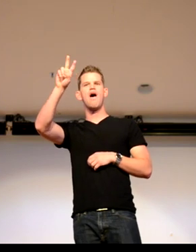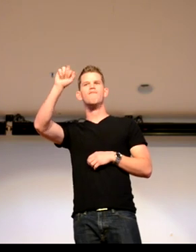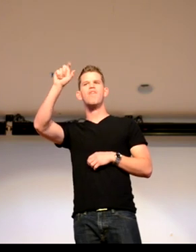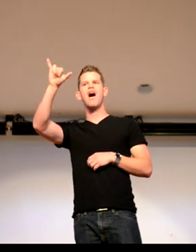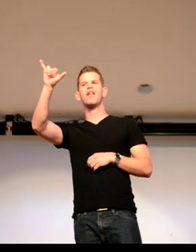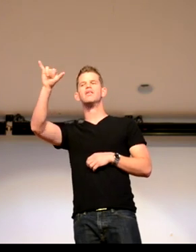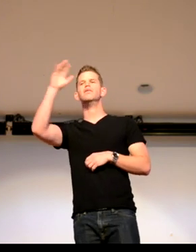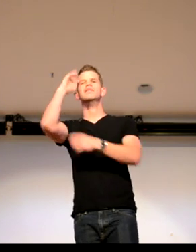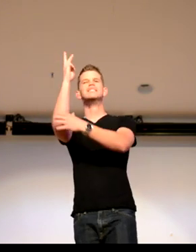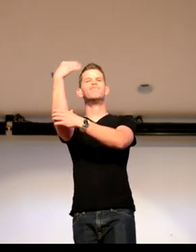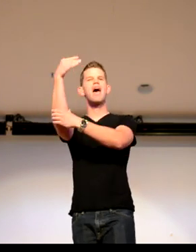Valley.